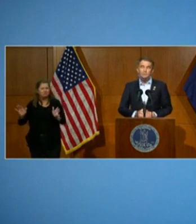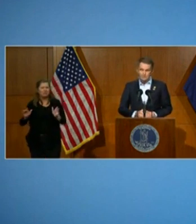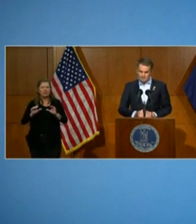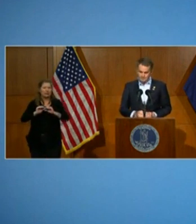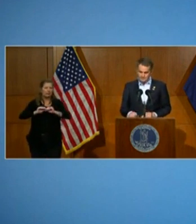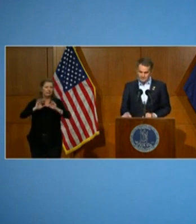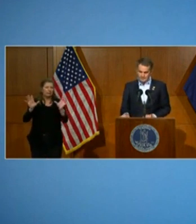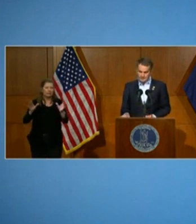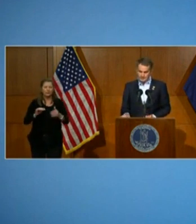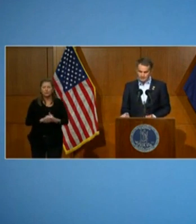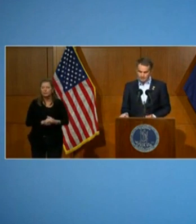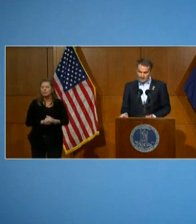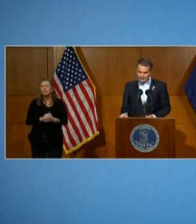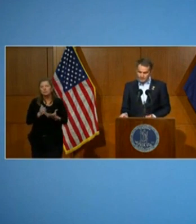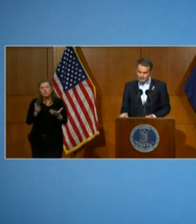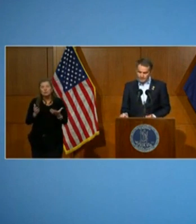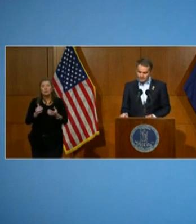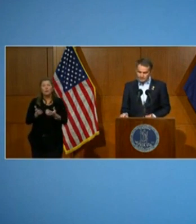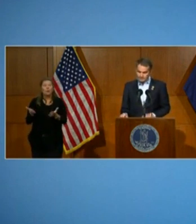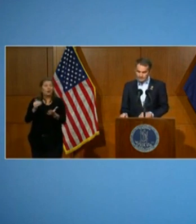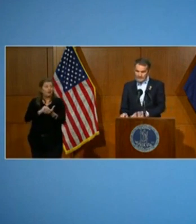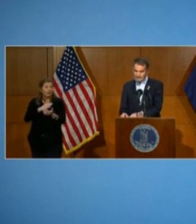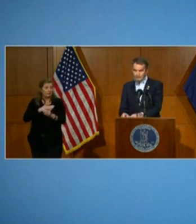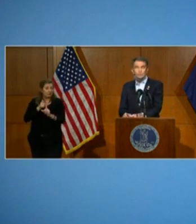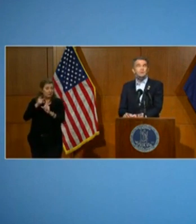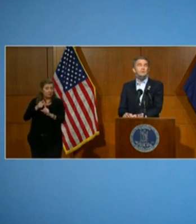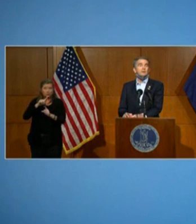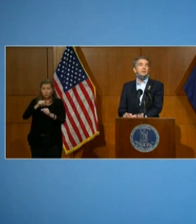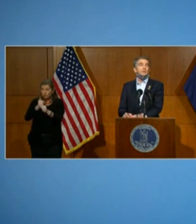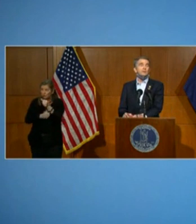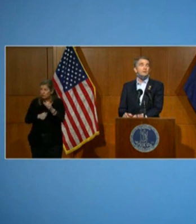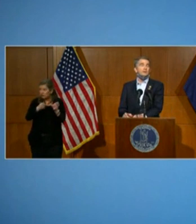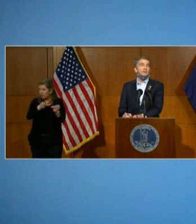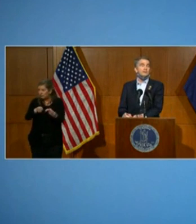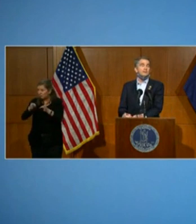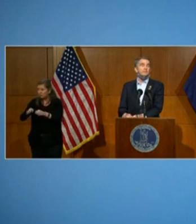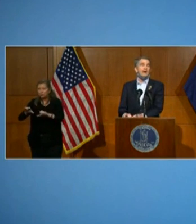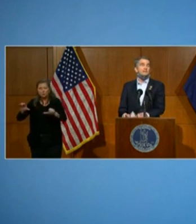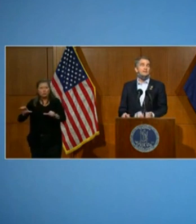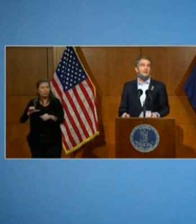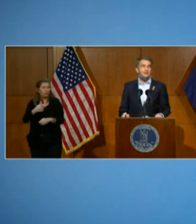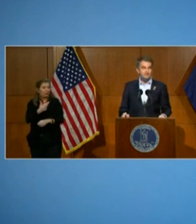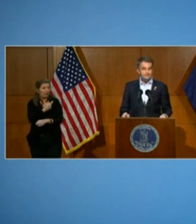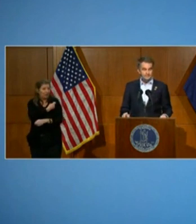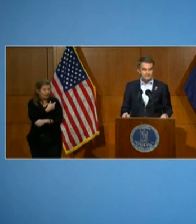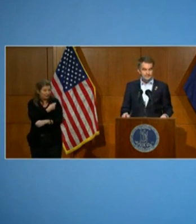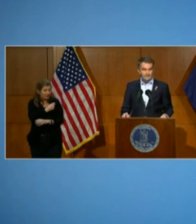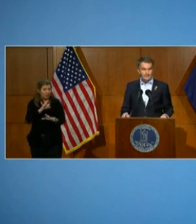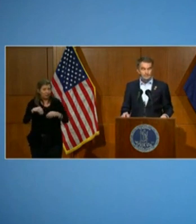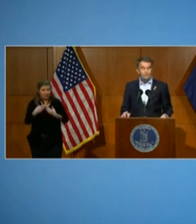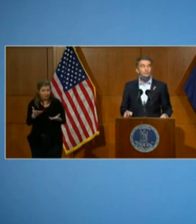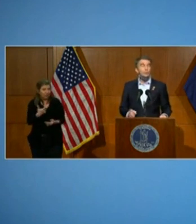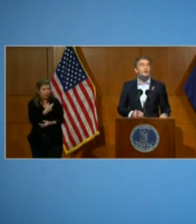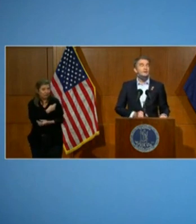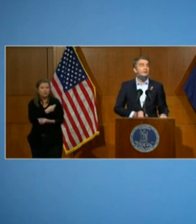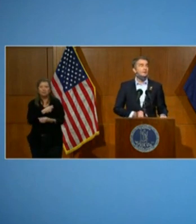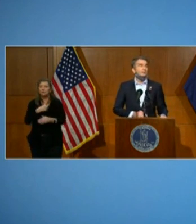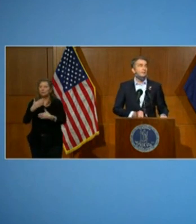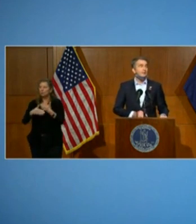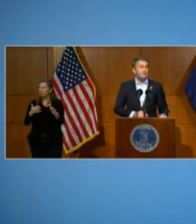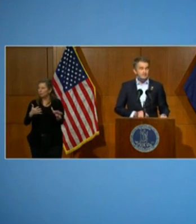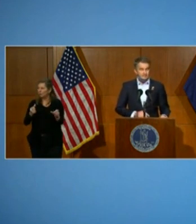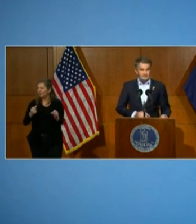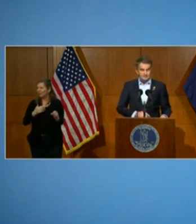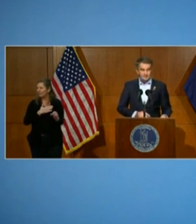of essential workers. So back to my message to everyone doing the vaccinating. Move quickly,